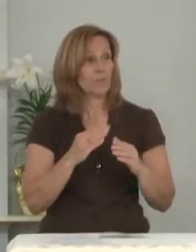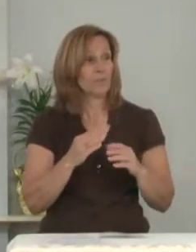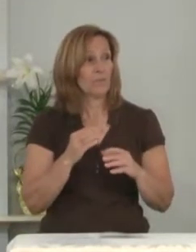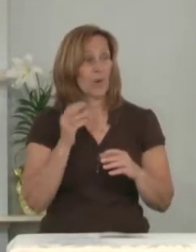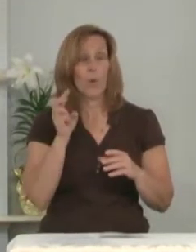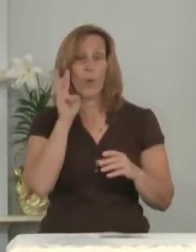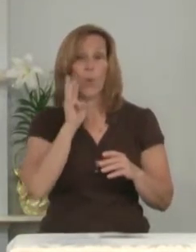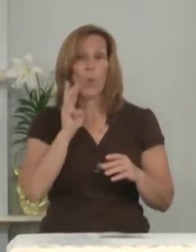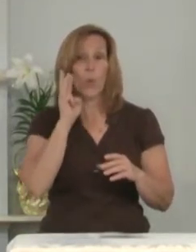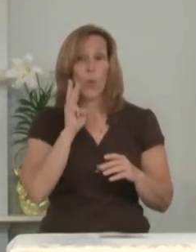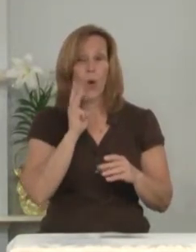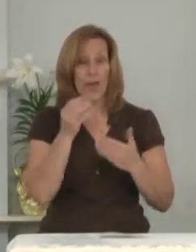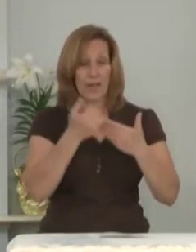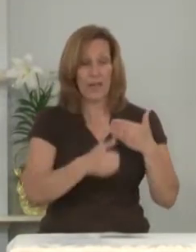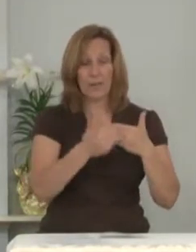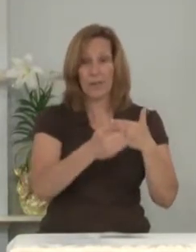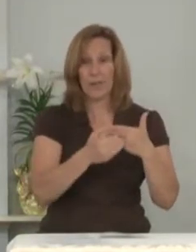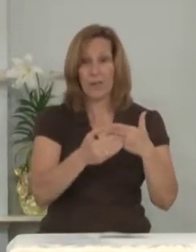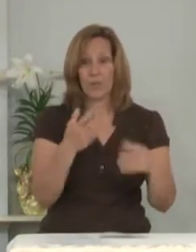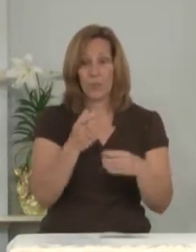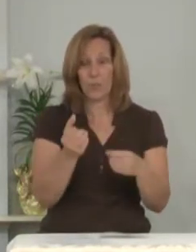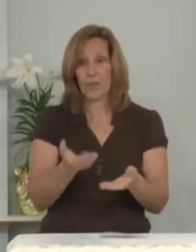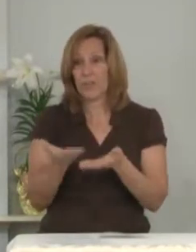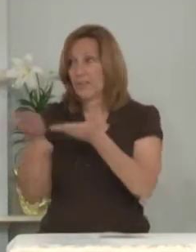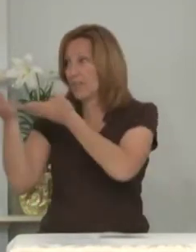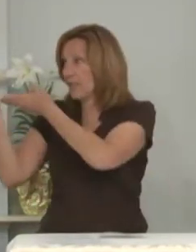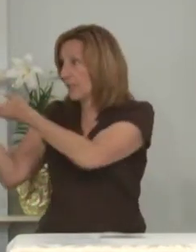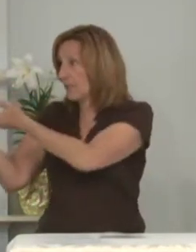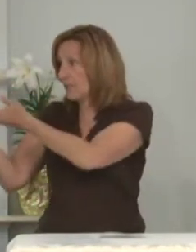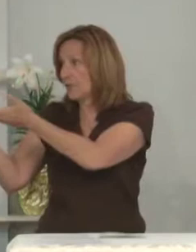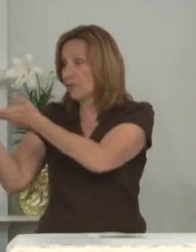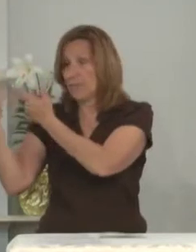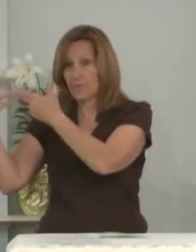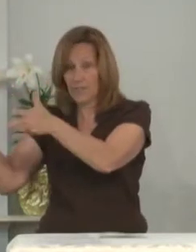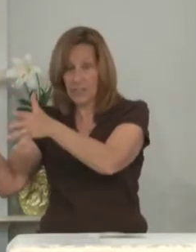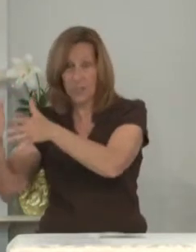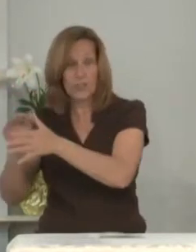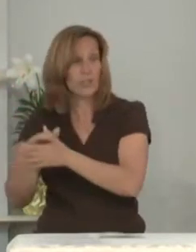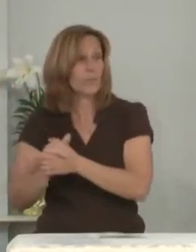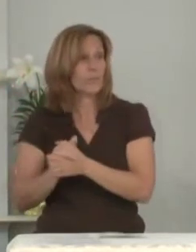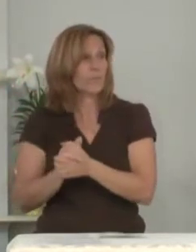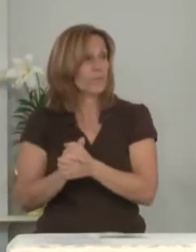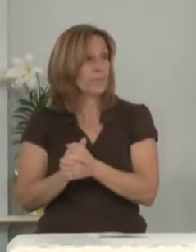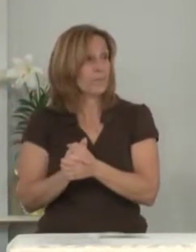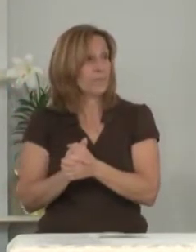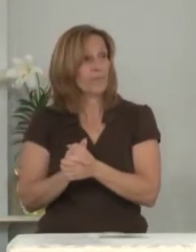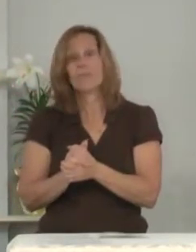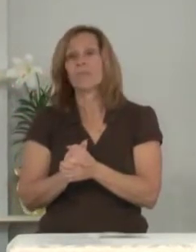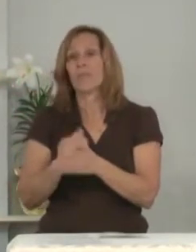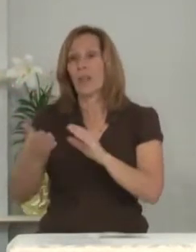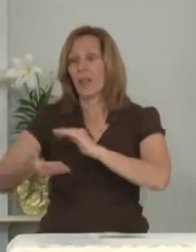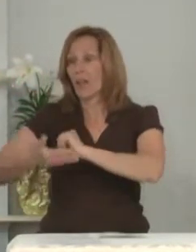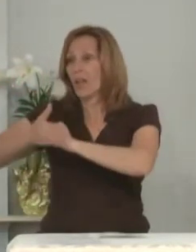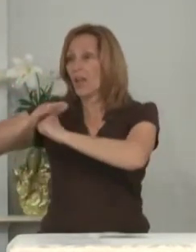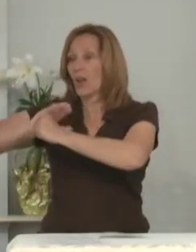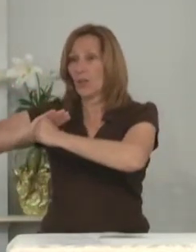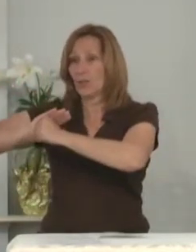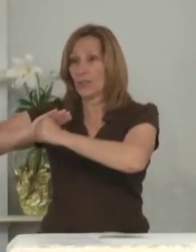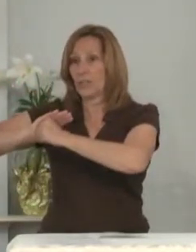when I take the bread and the wine over to the side table I cover it.